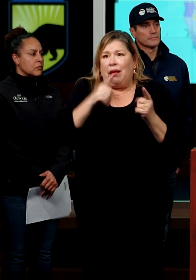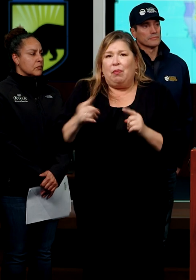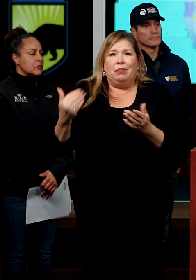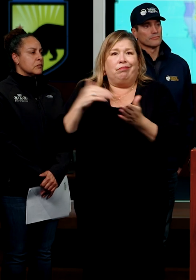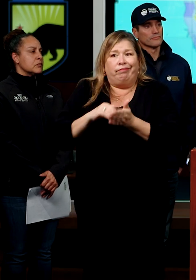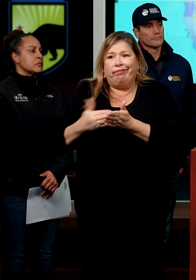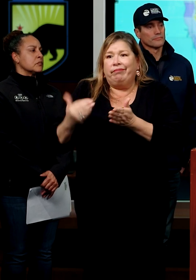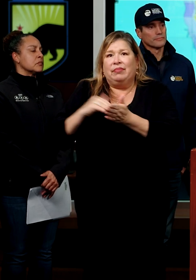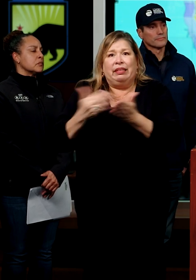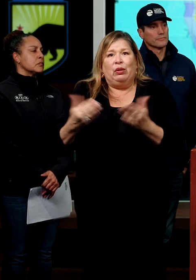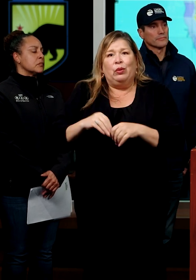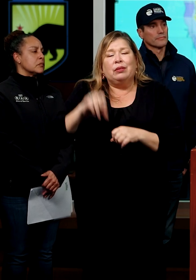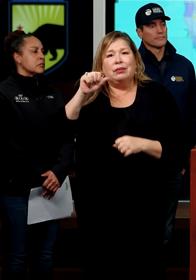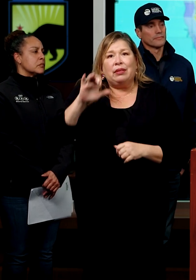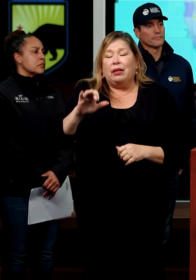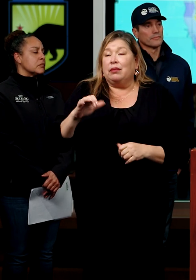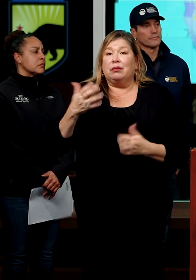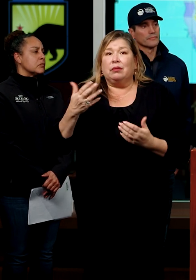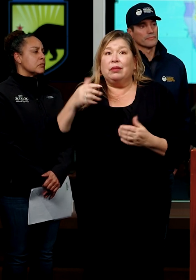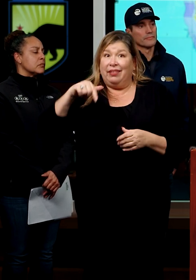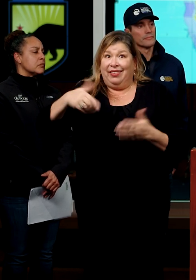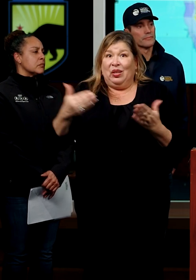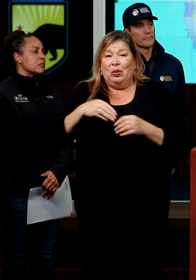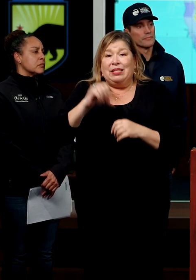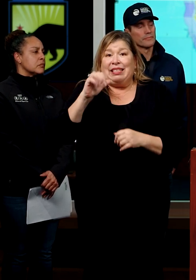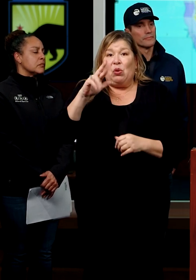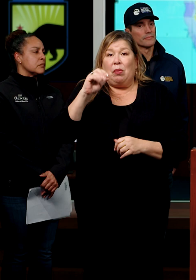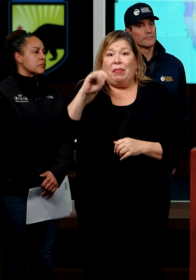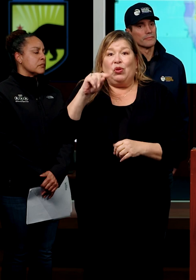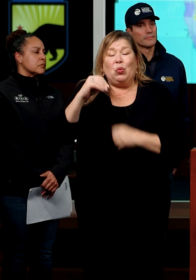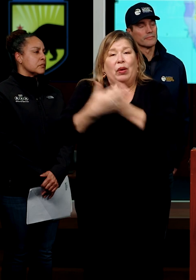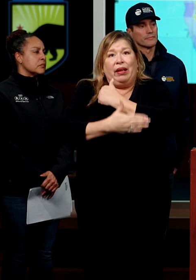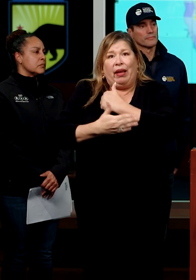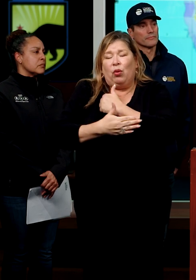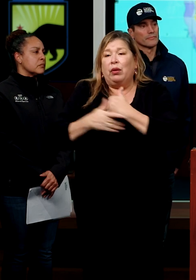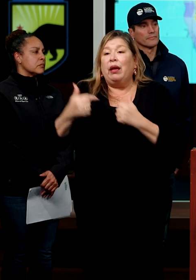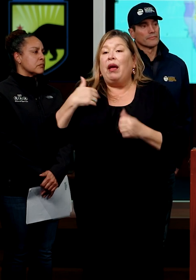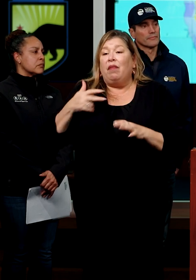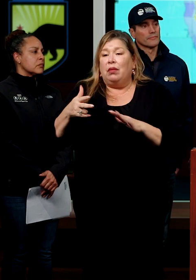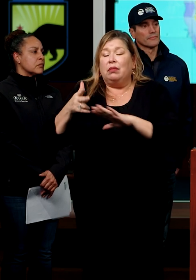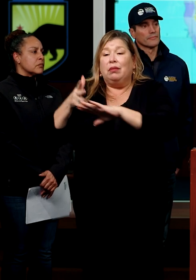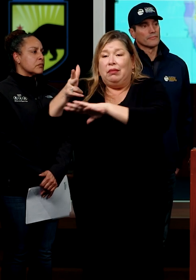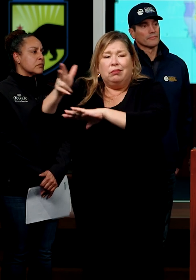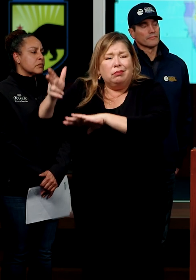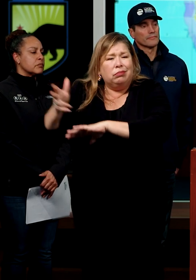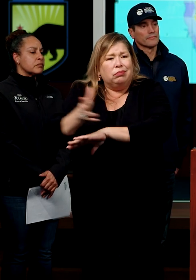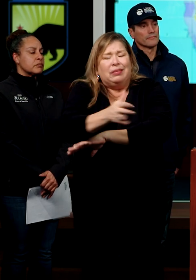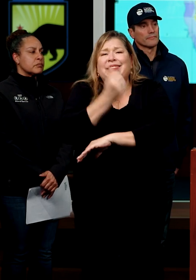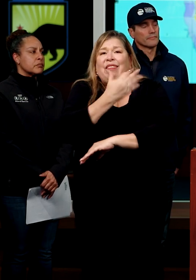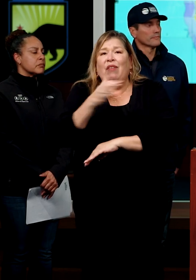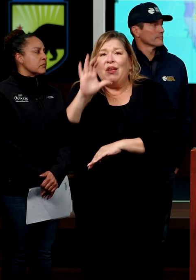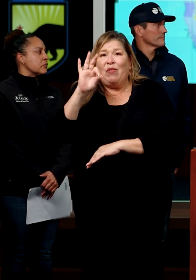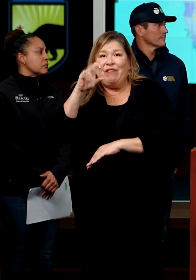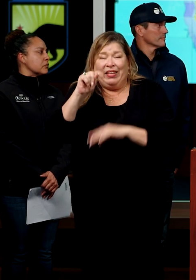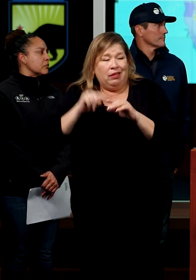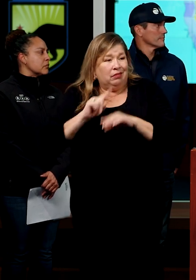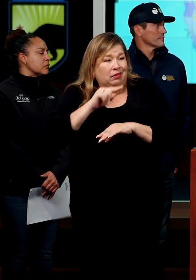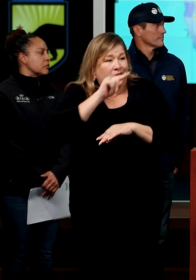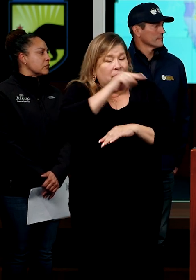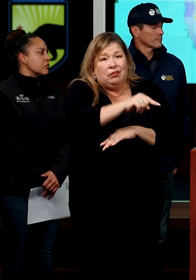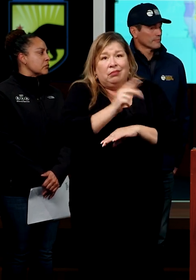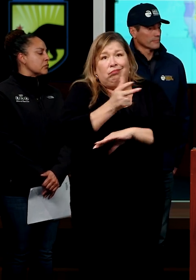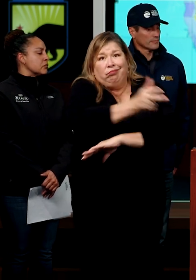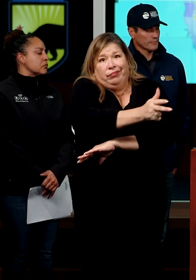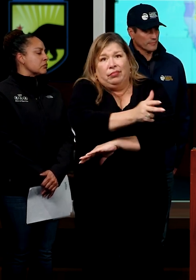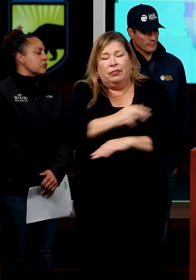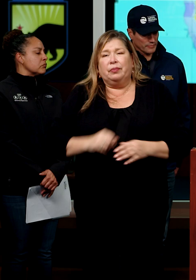County, in South Sac County, there were several vehicles that were swept hundreds of feet from the roadway. So, yeah, I think what, what happens,